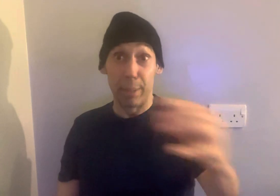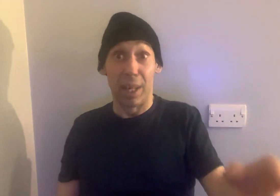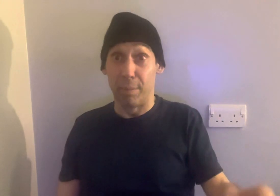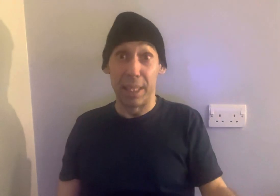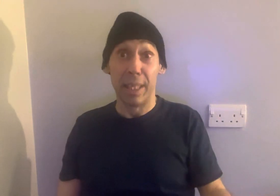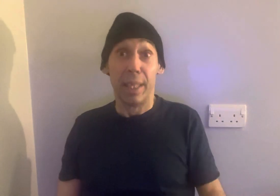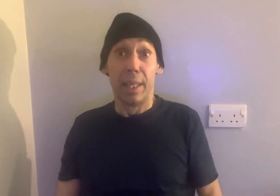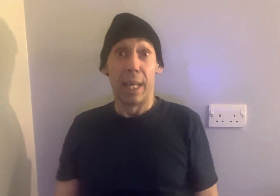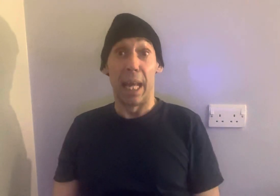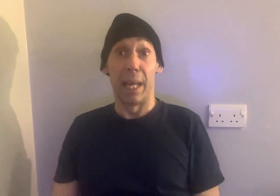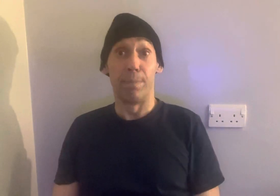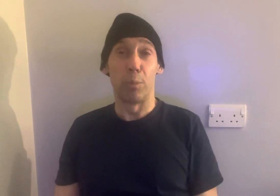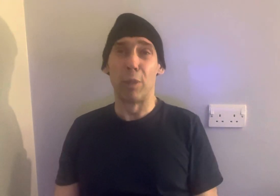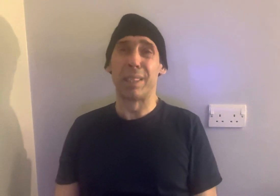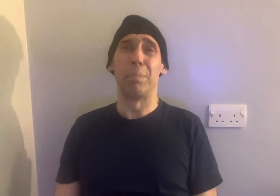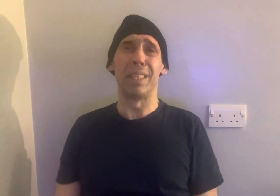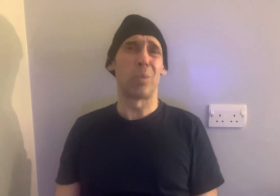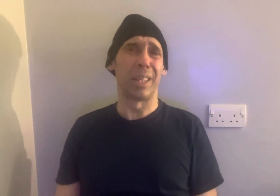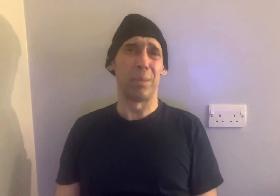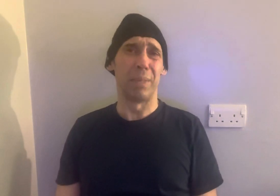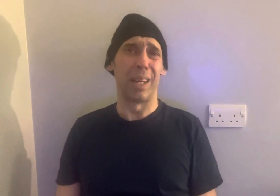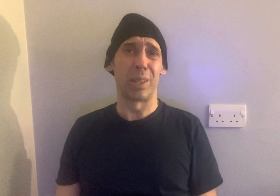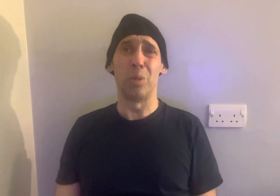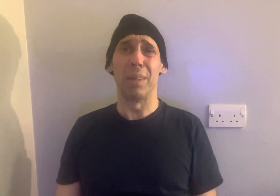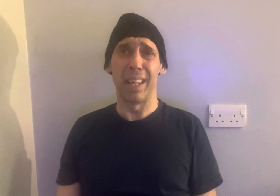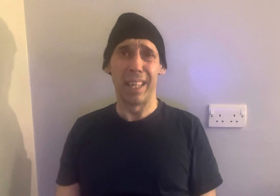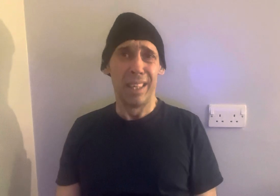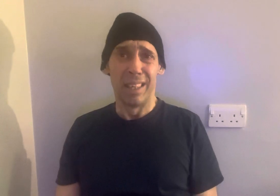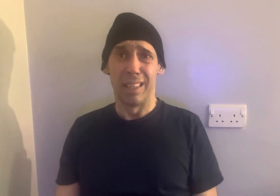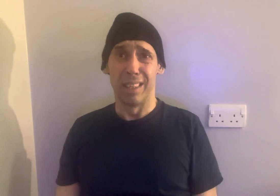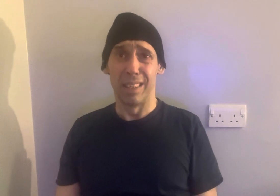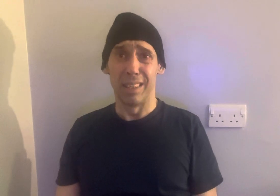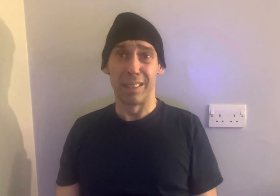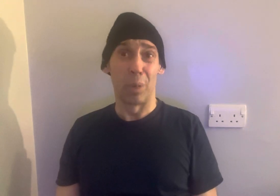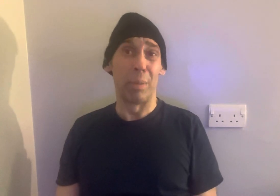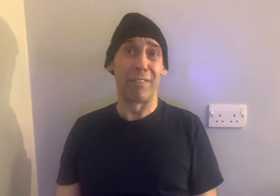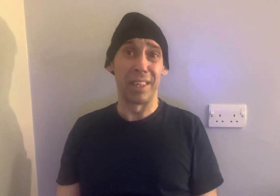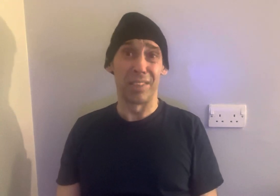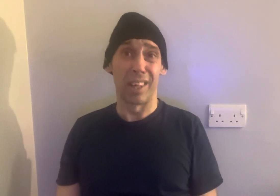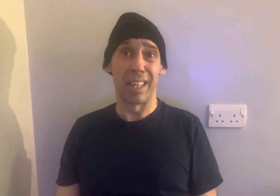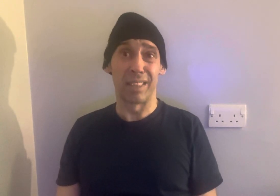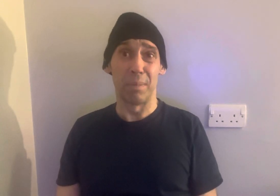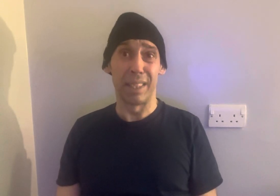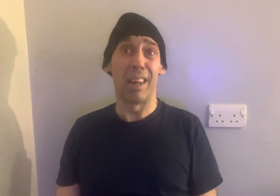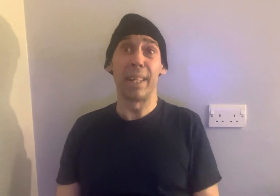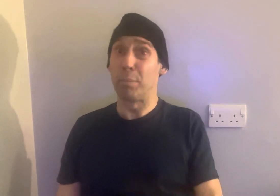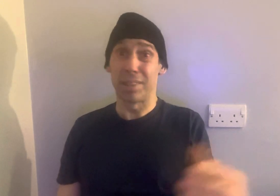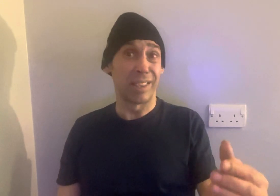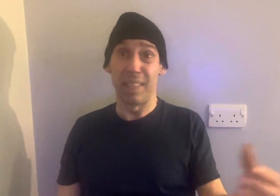they might have been. And rest in peace, one of them now, Kubelai, one of my friends. I liked him. He died in prison. Didn't even